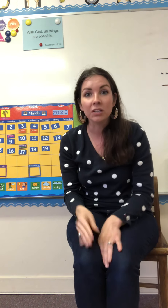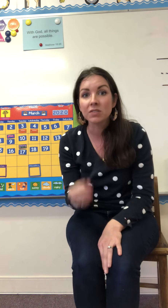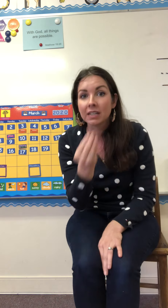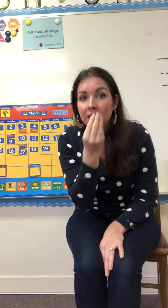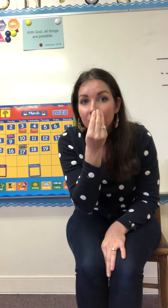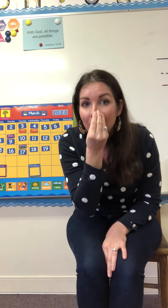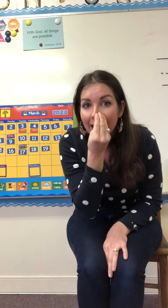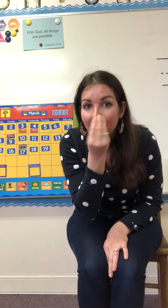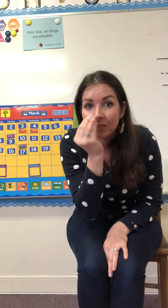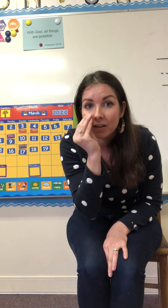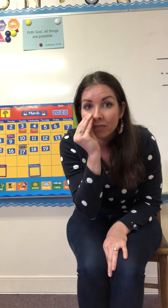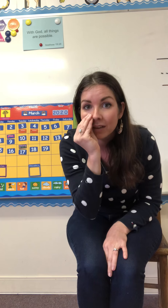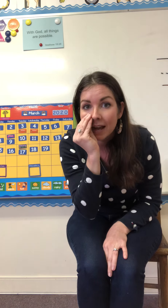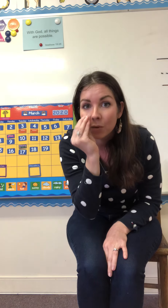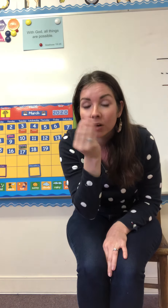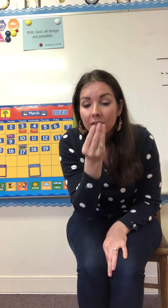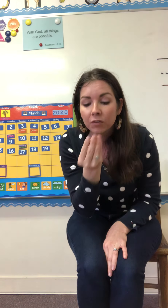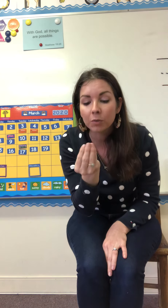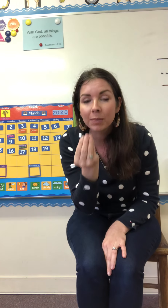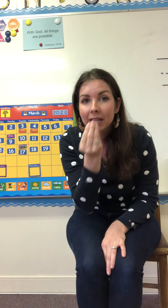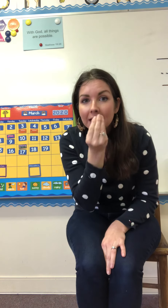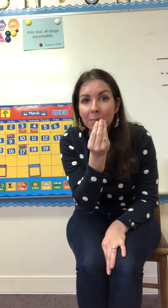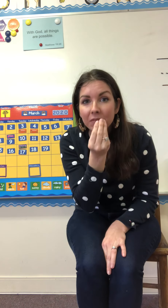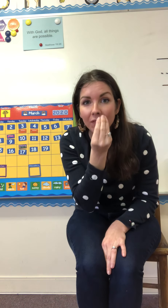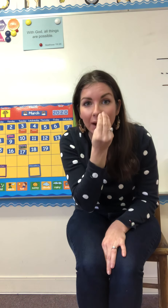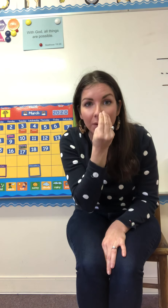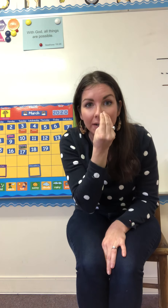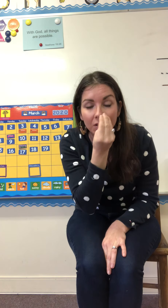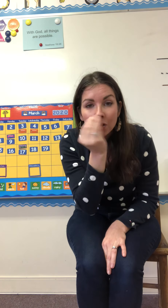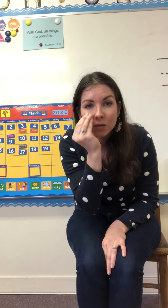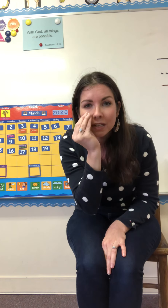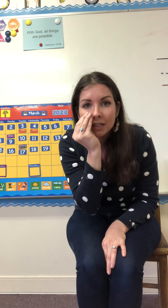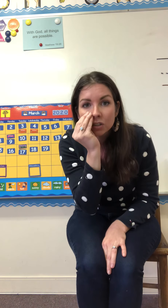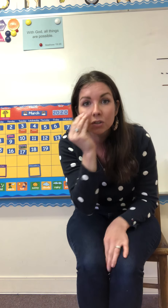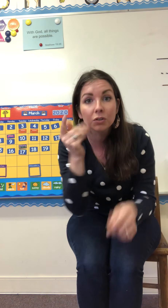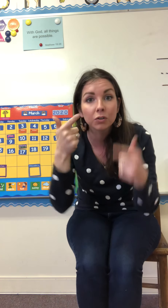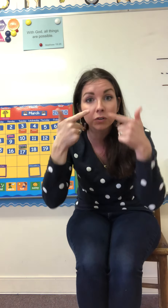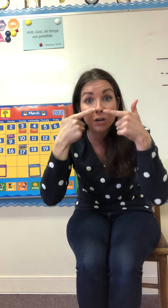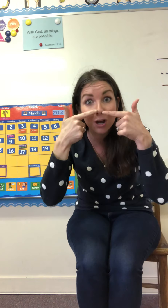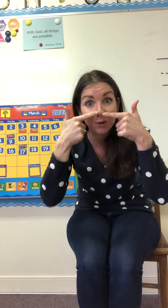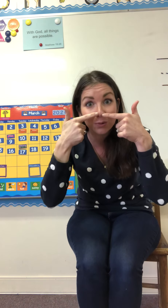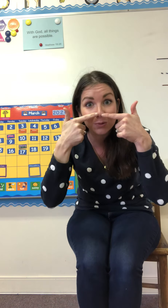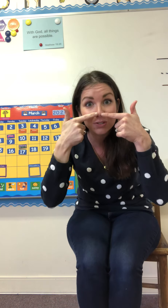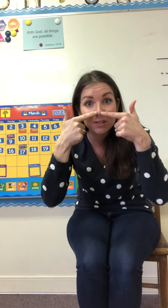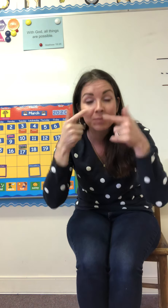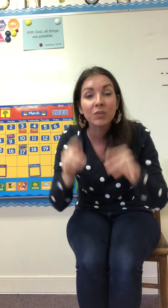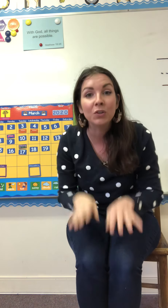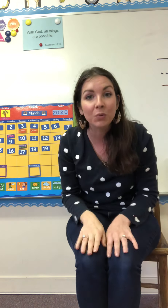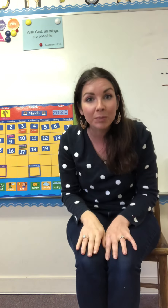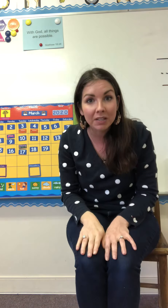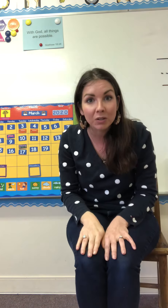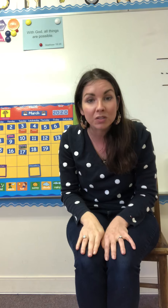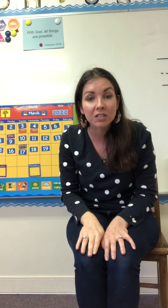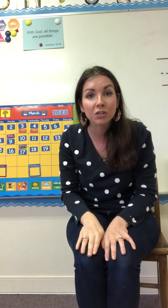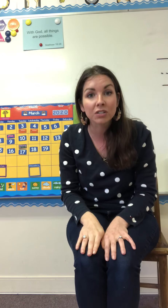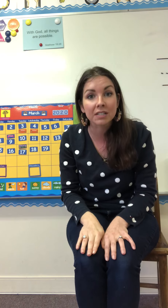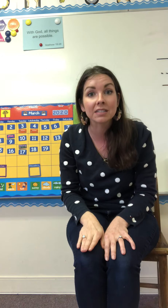using if you have a flower? If you're picking up a flower and you're holding it to your nose, you would be using your sense